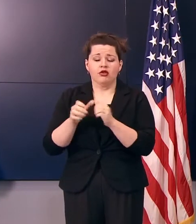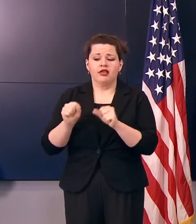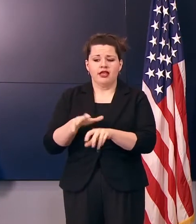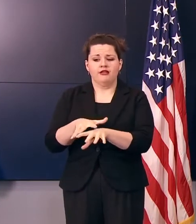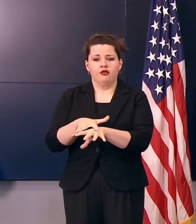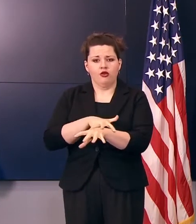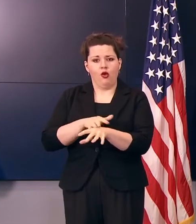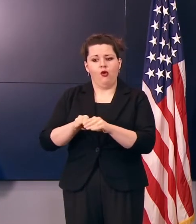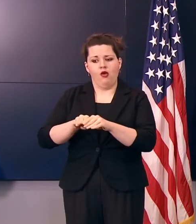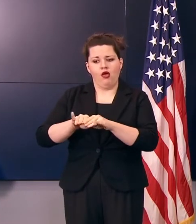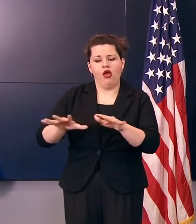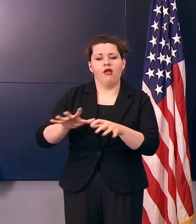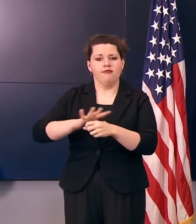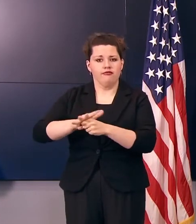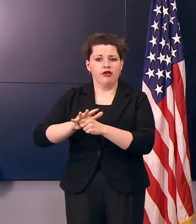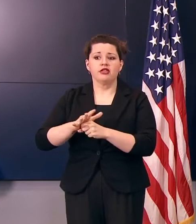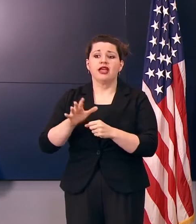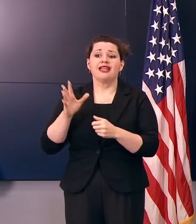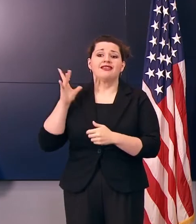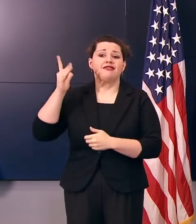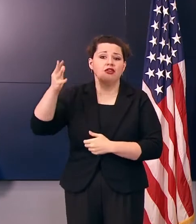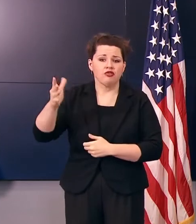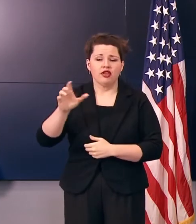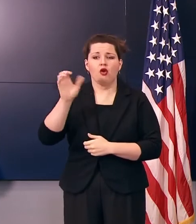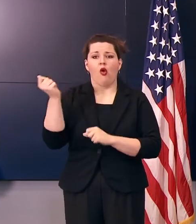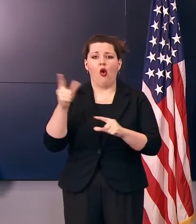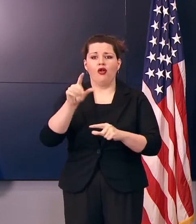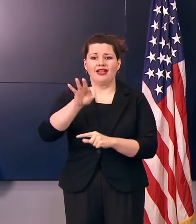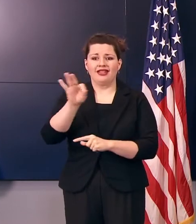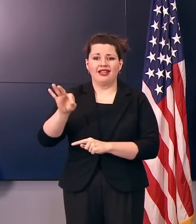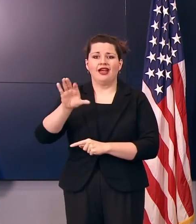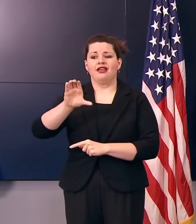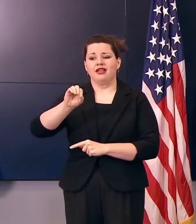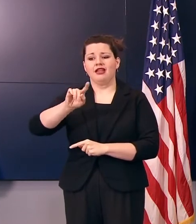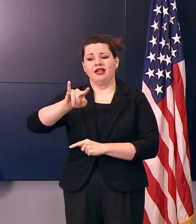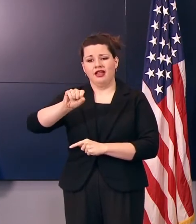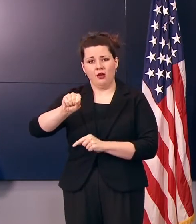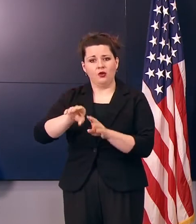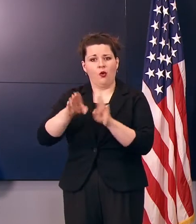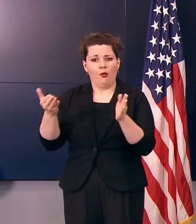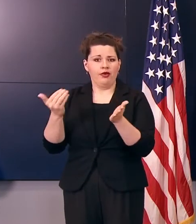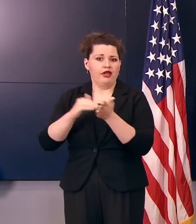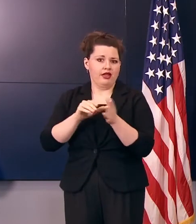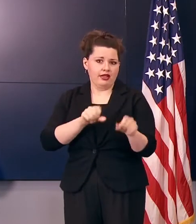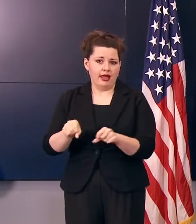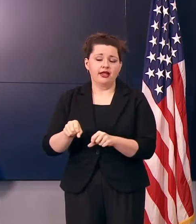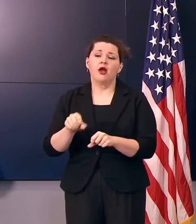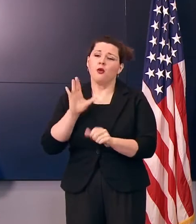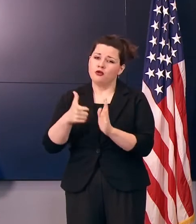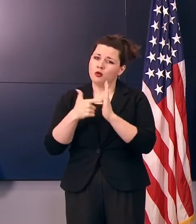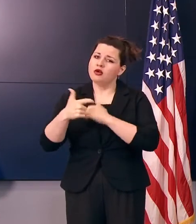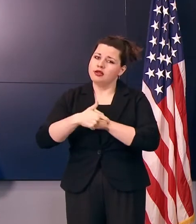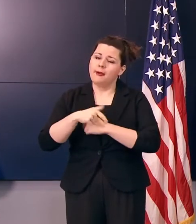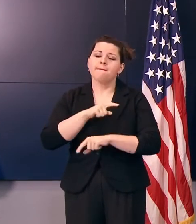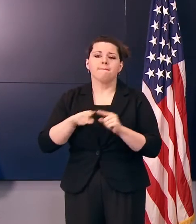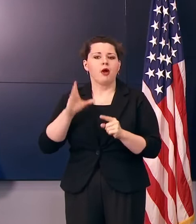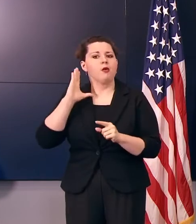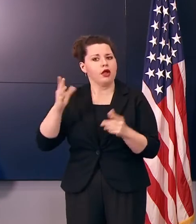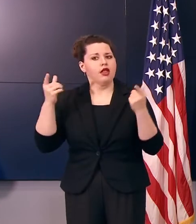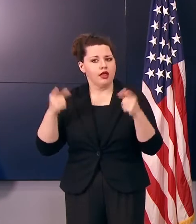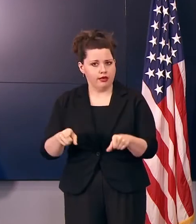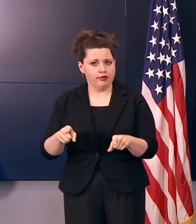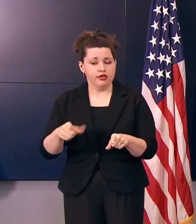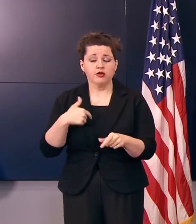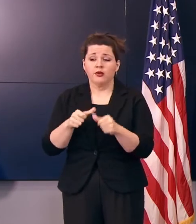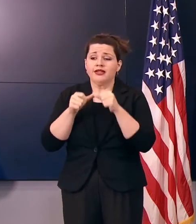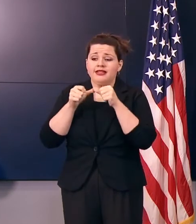eventually open all businesses in all 99 counties. It may take some time, but it will happen. Continue doing what you're